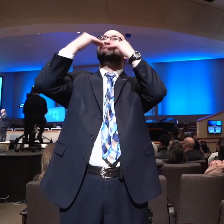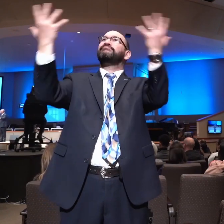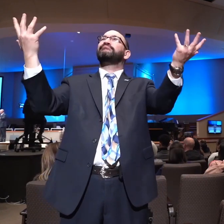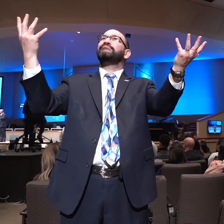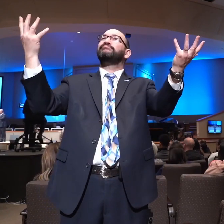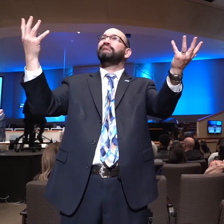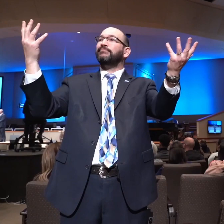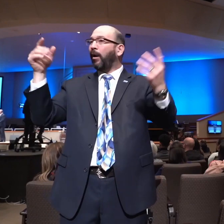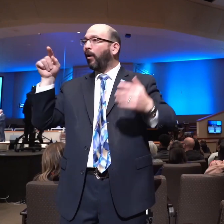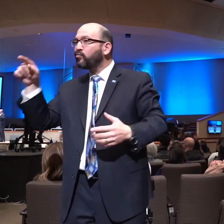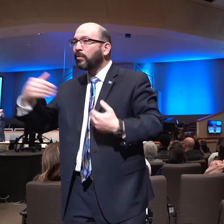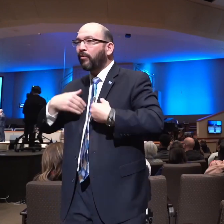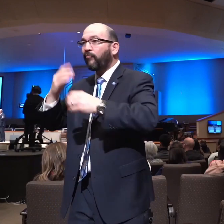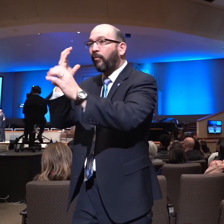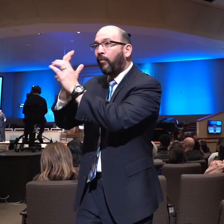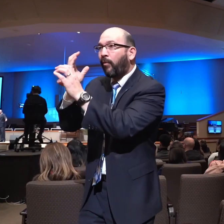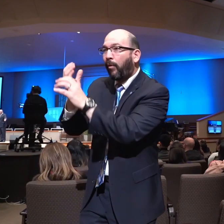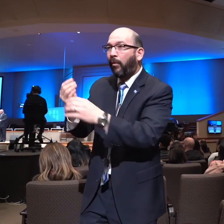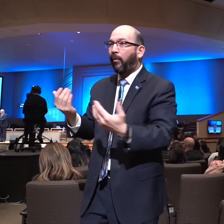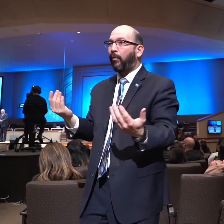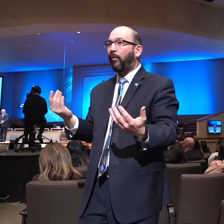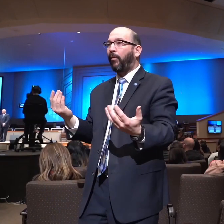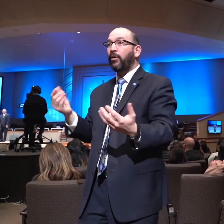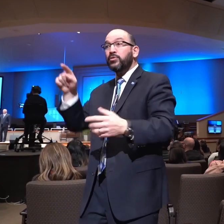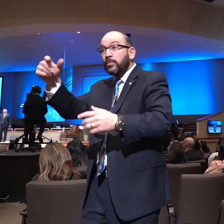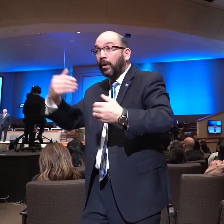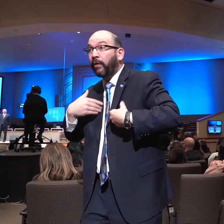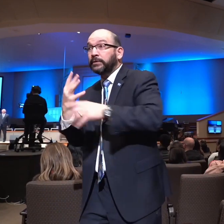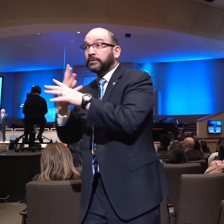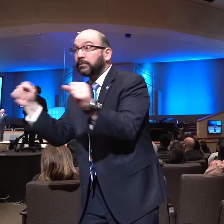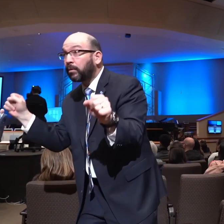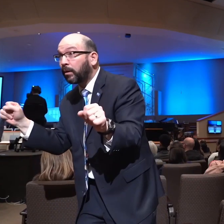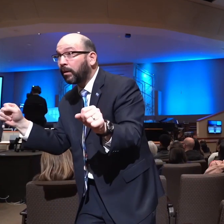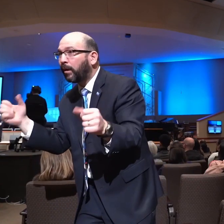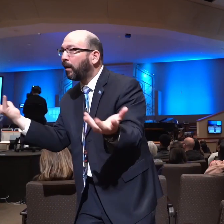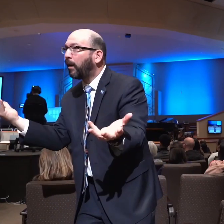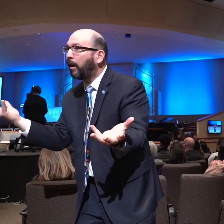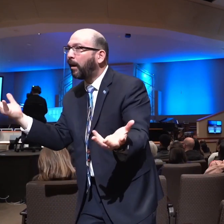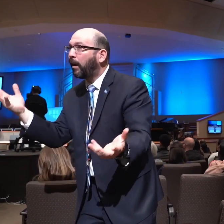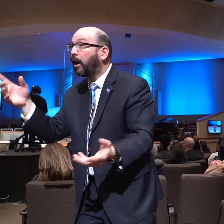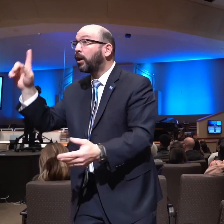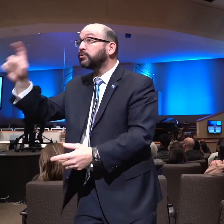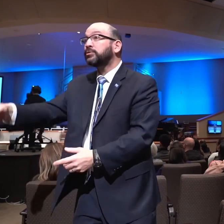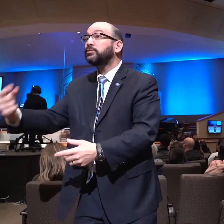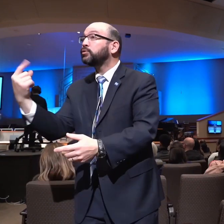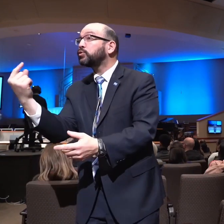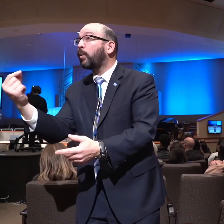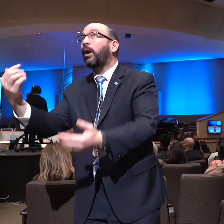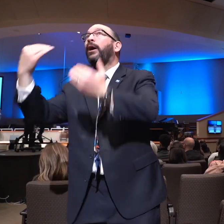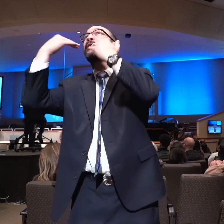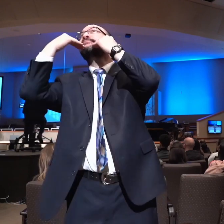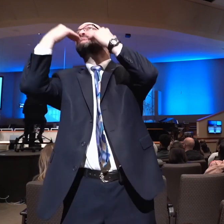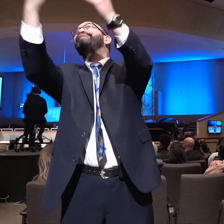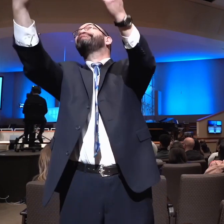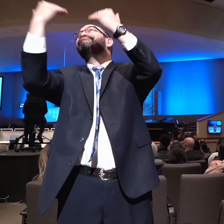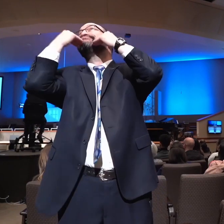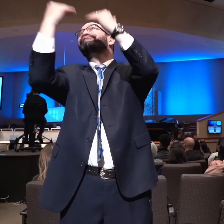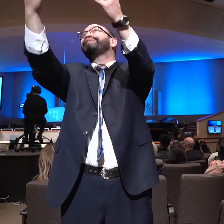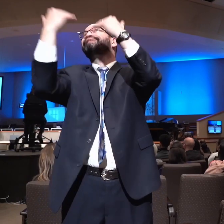salvation. Hey, you've got many blessings in your life. And that's why God says, When you're asking me for other stuff, Don't forget what I've already done for